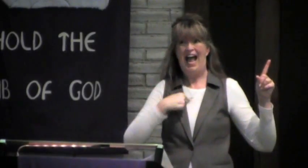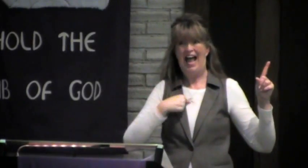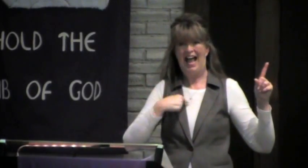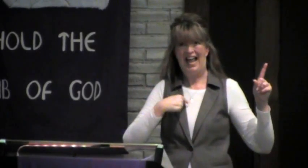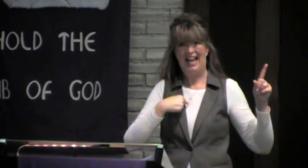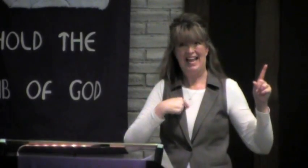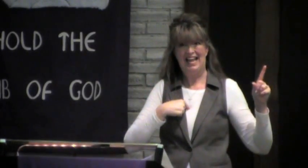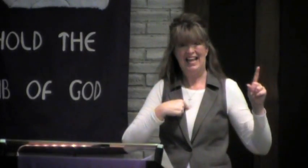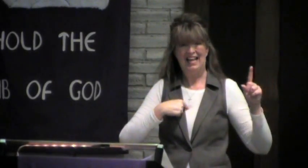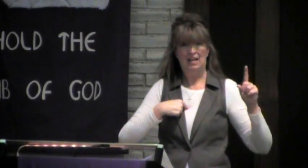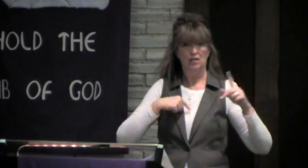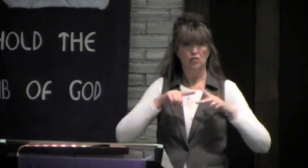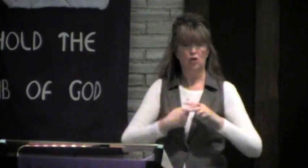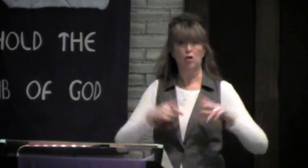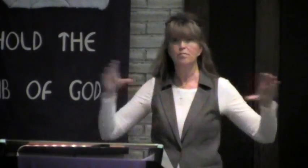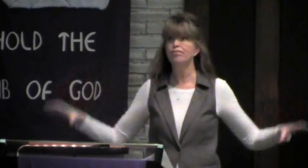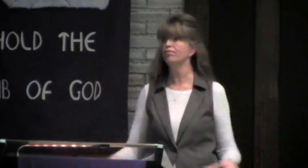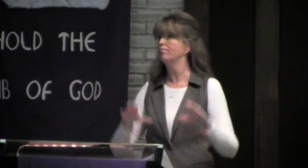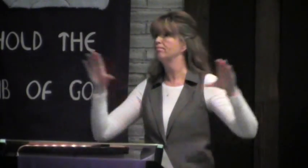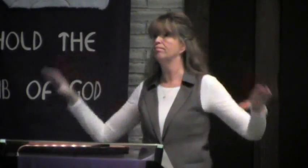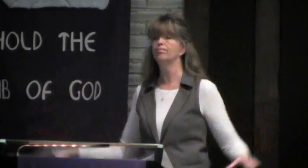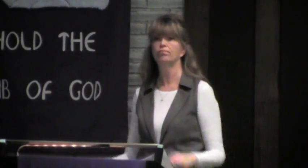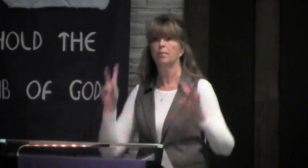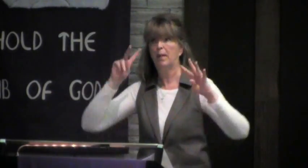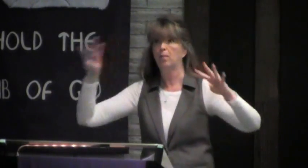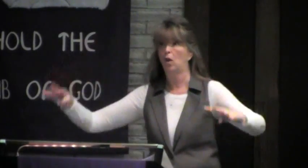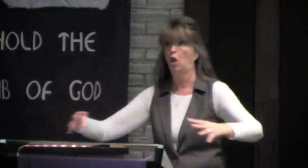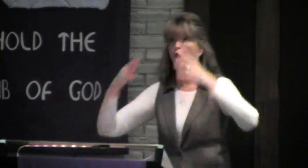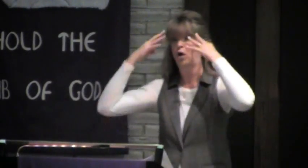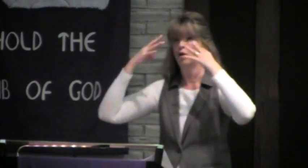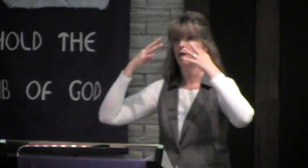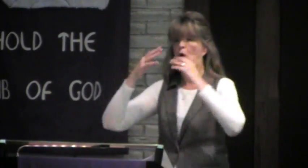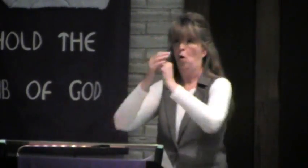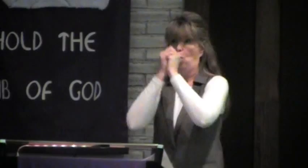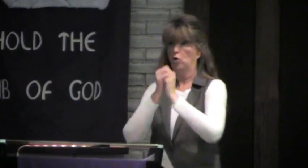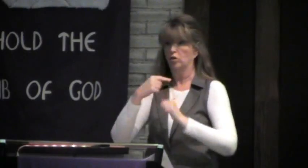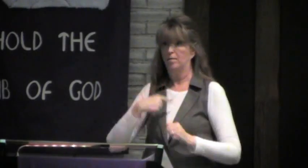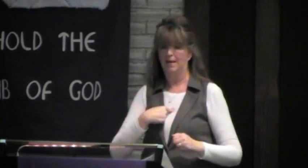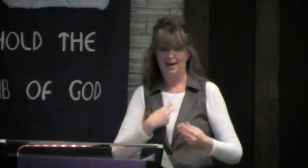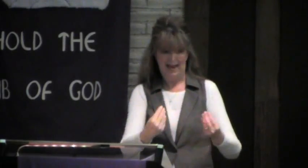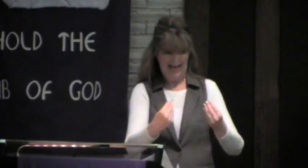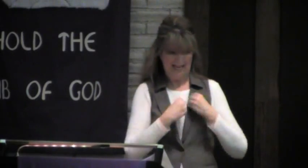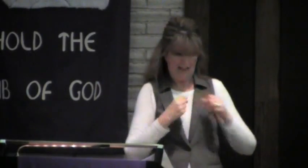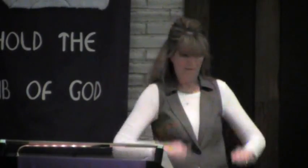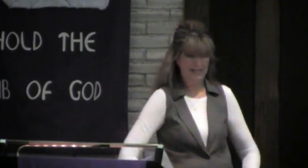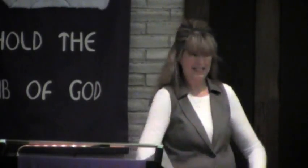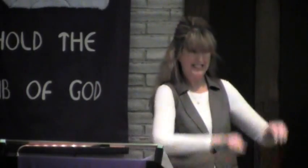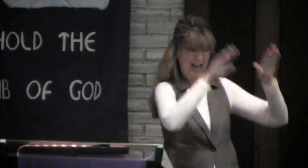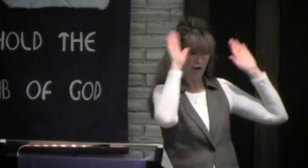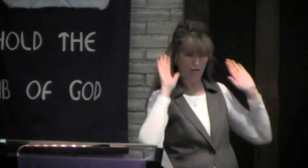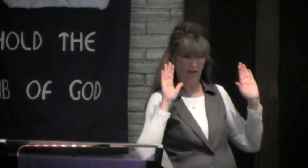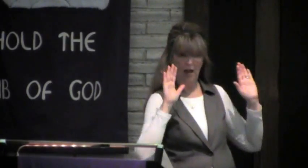was having the same situation in his time. He said, you know, I am doing all this not for people to look and worship me